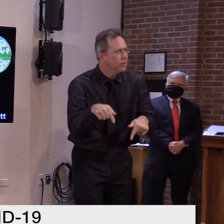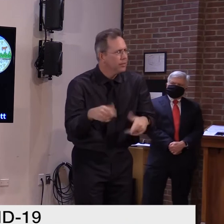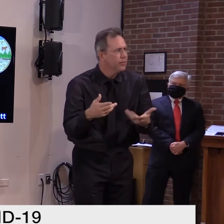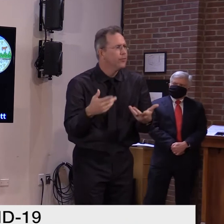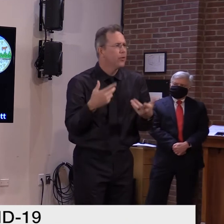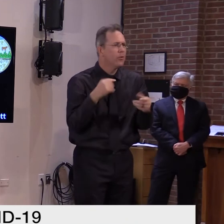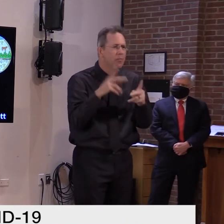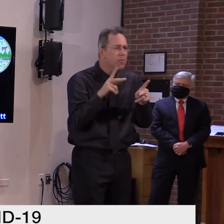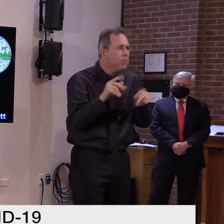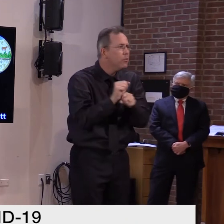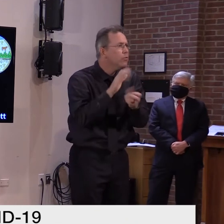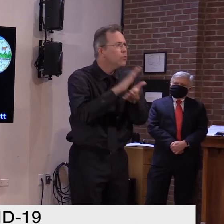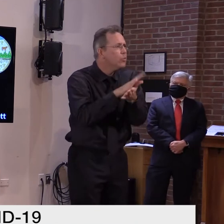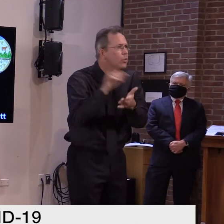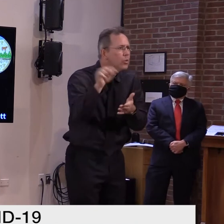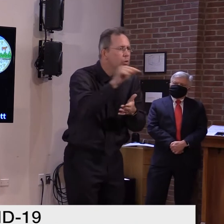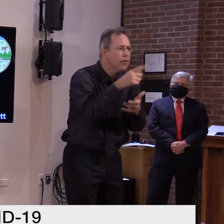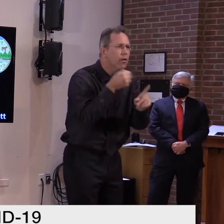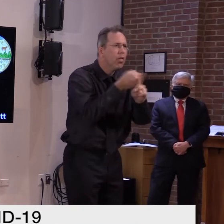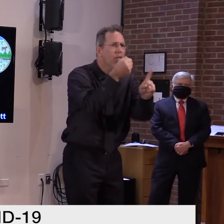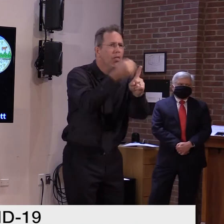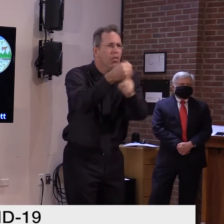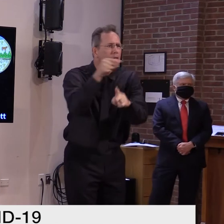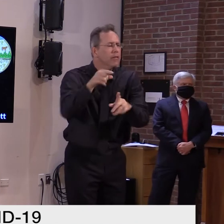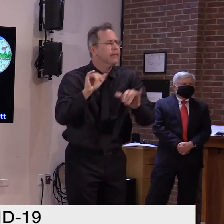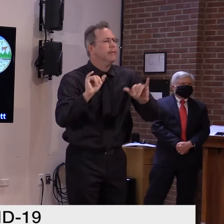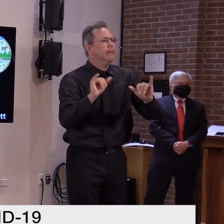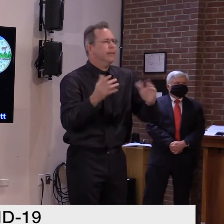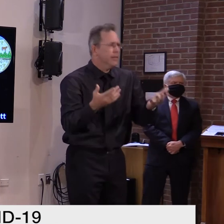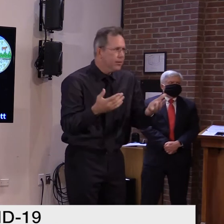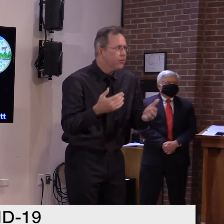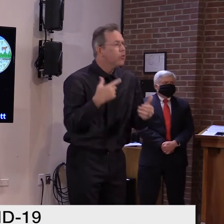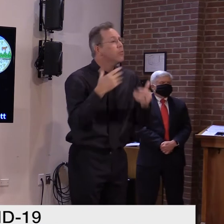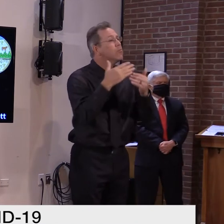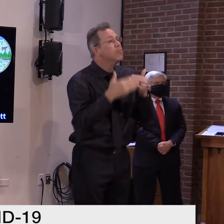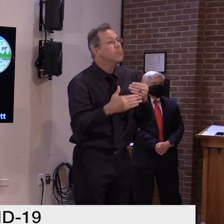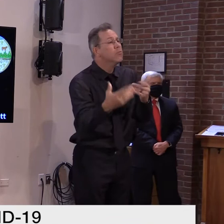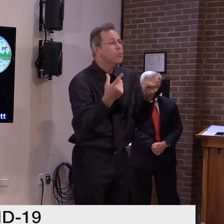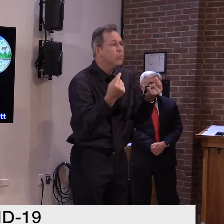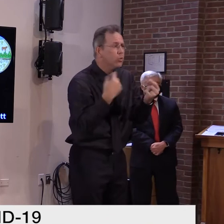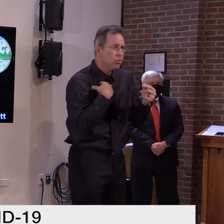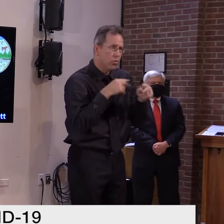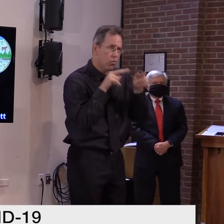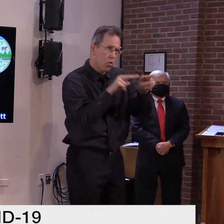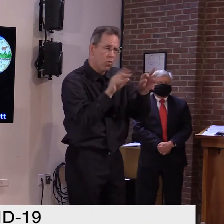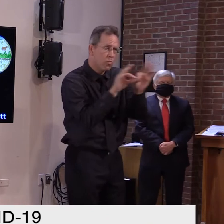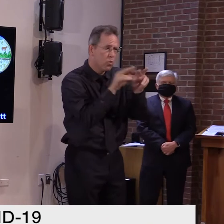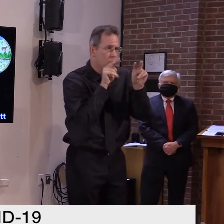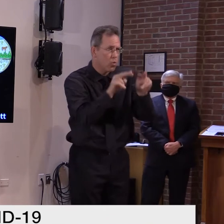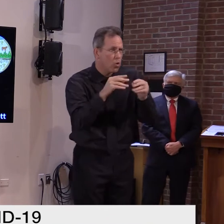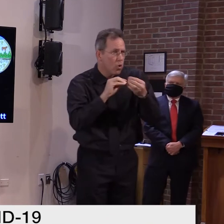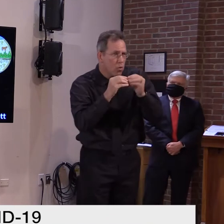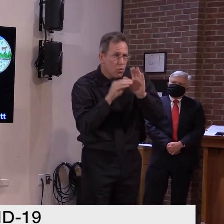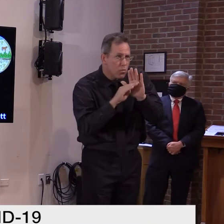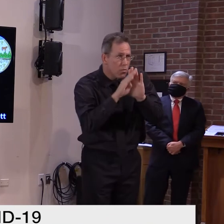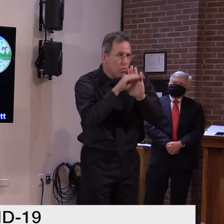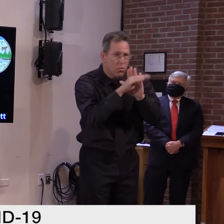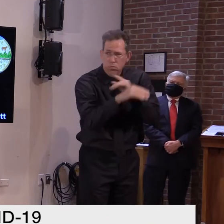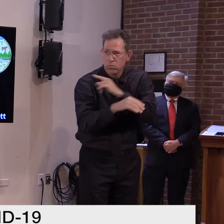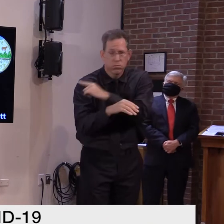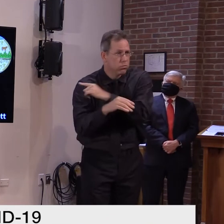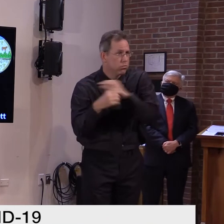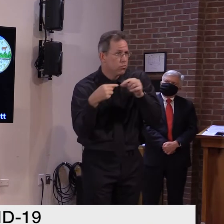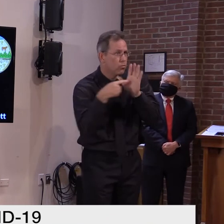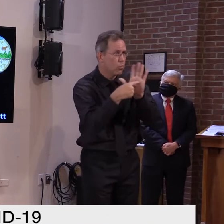As we move forward, we'll be looking at this every week. And I hope youth sports will be one of the first